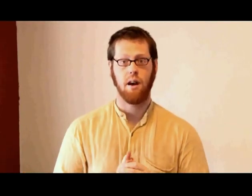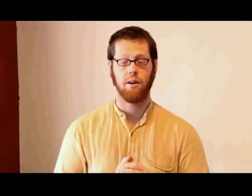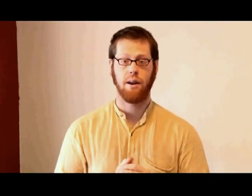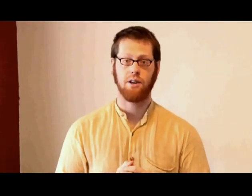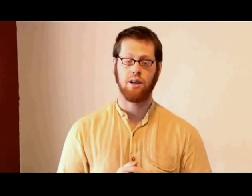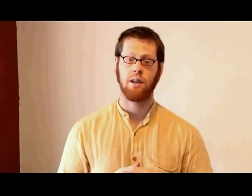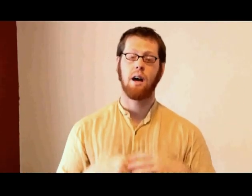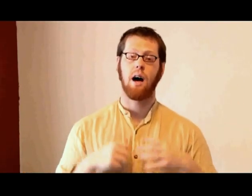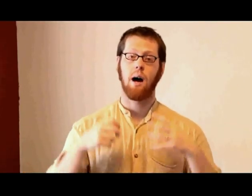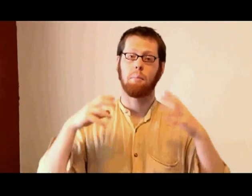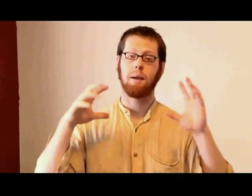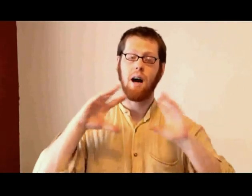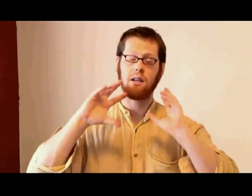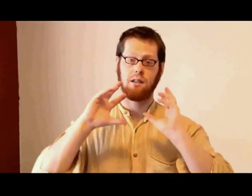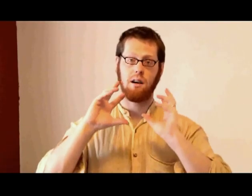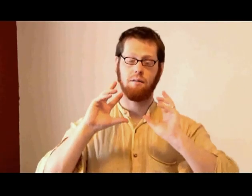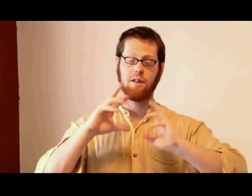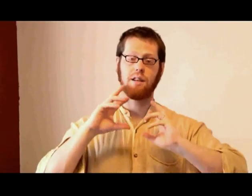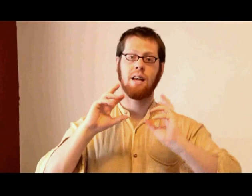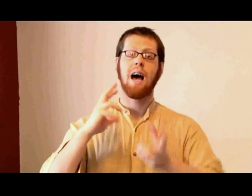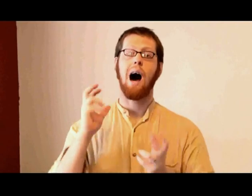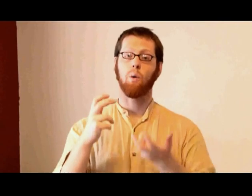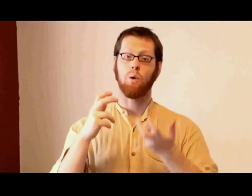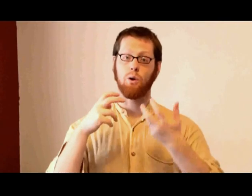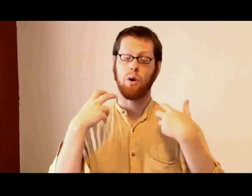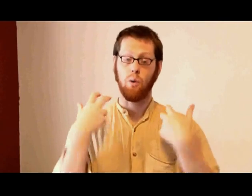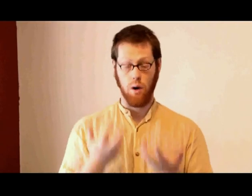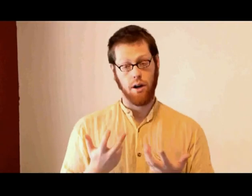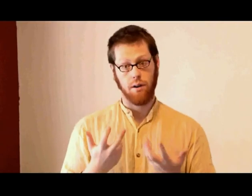the congregation because of this outward work.